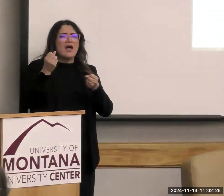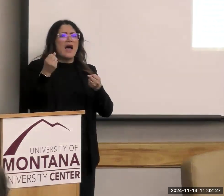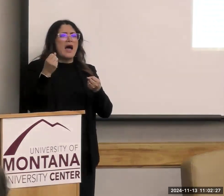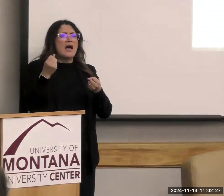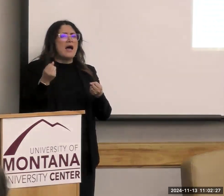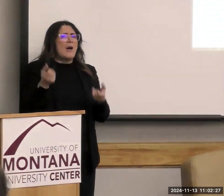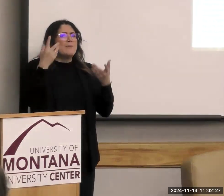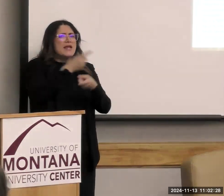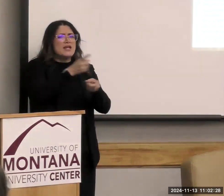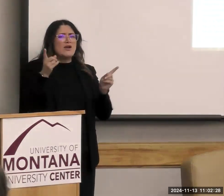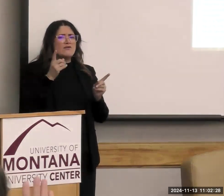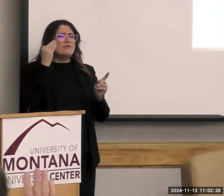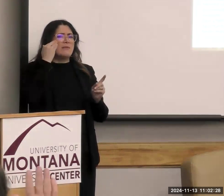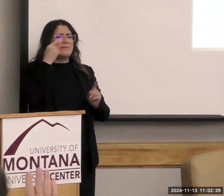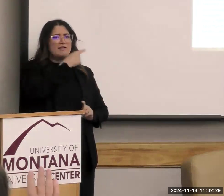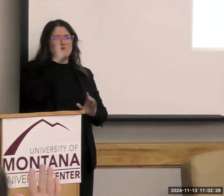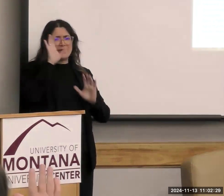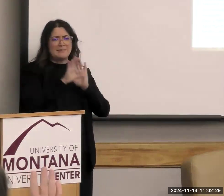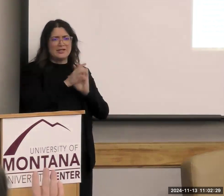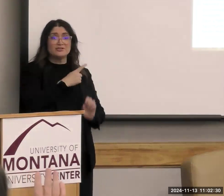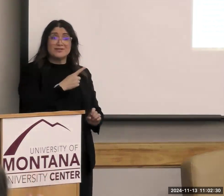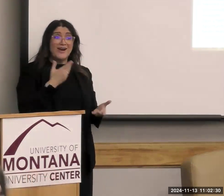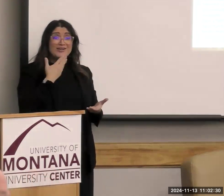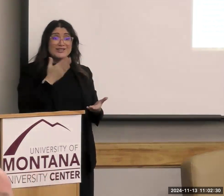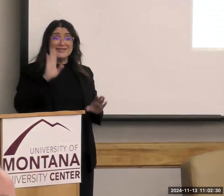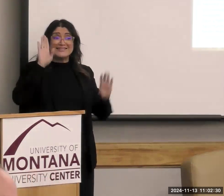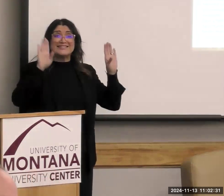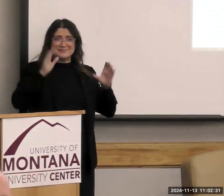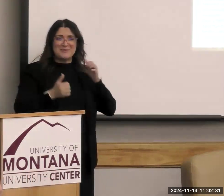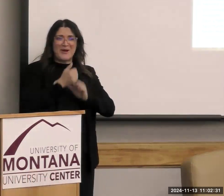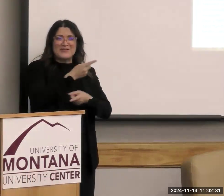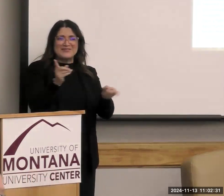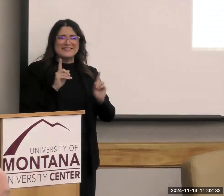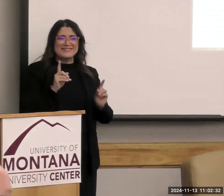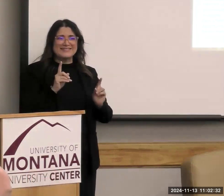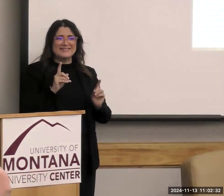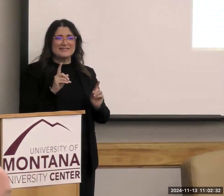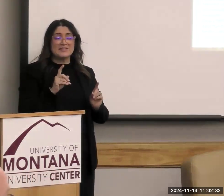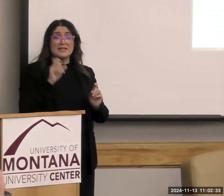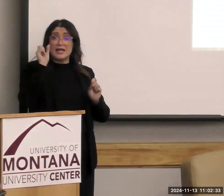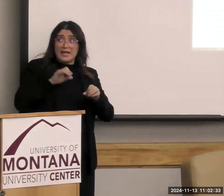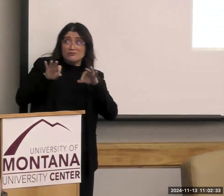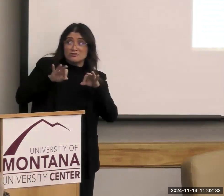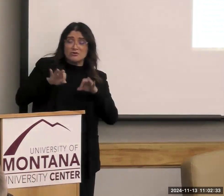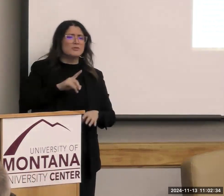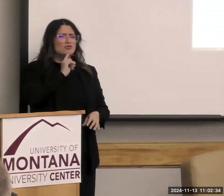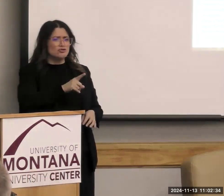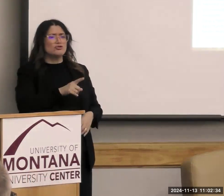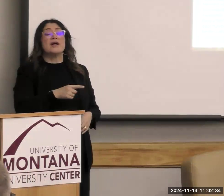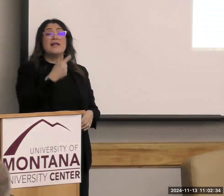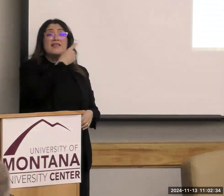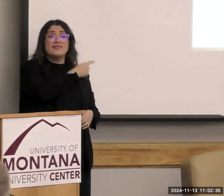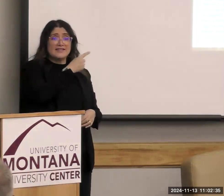familiar with this image? Oh, good, most of you. Well, this is a schematic. Sure. This is a